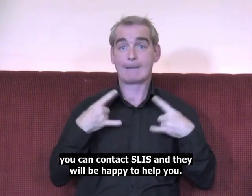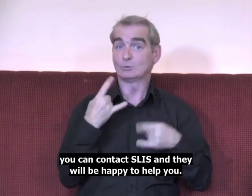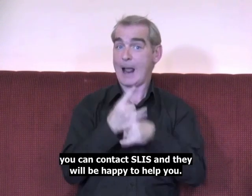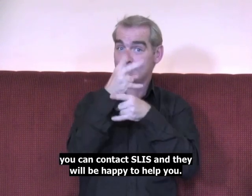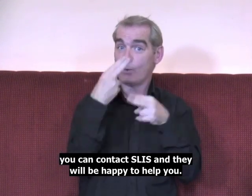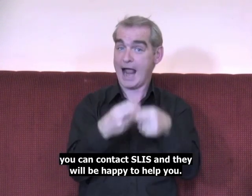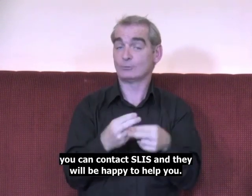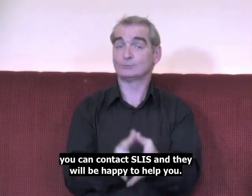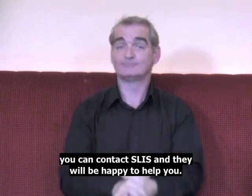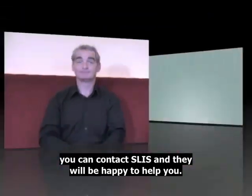and they will be happy to help you.